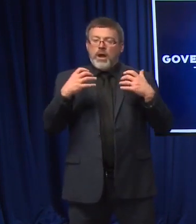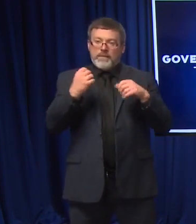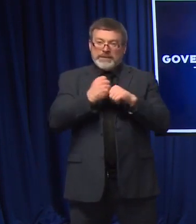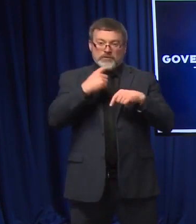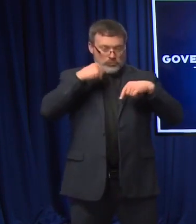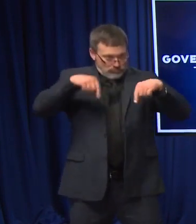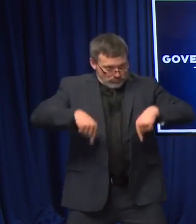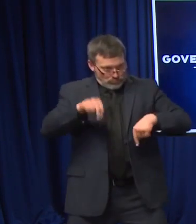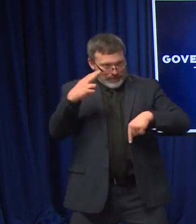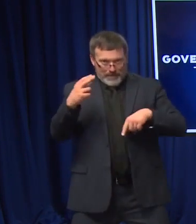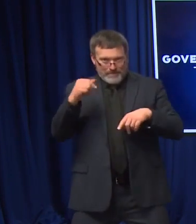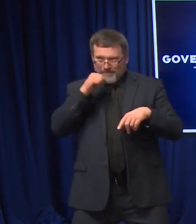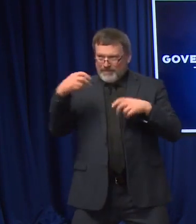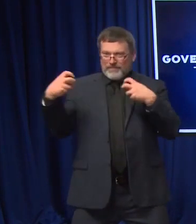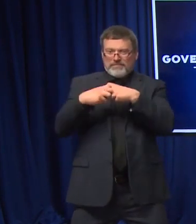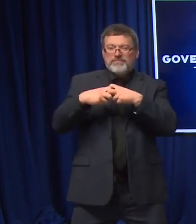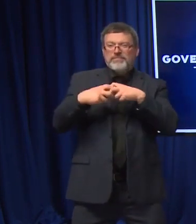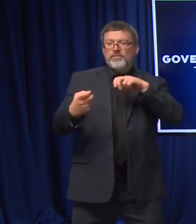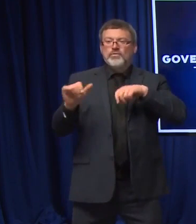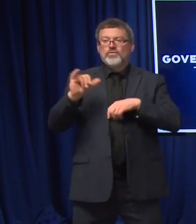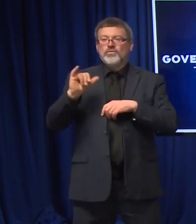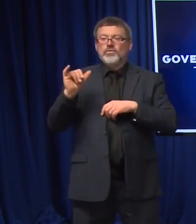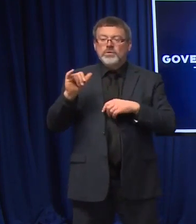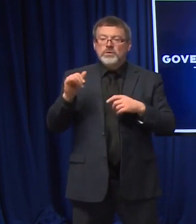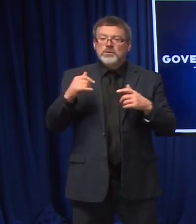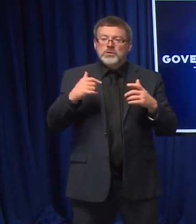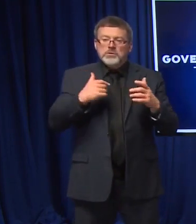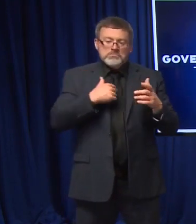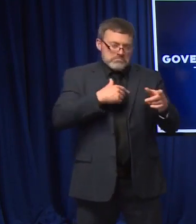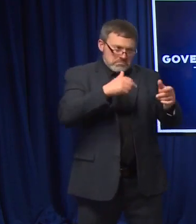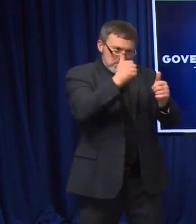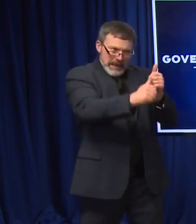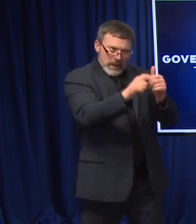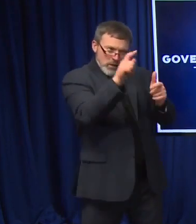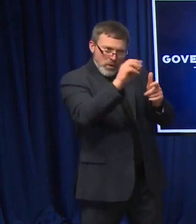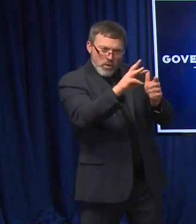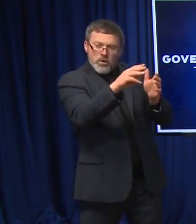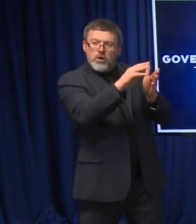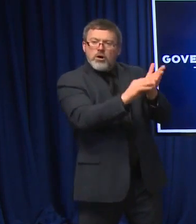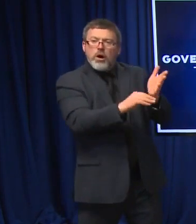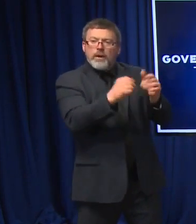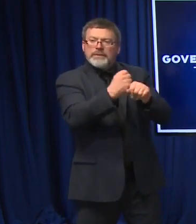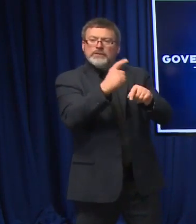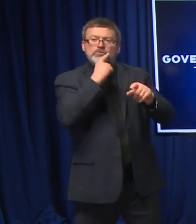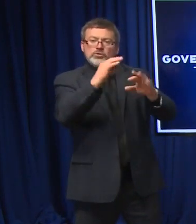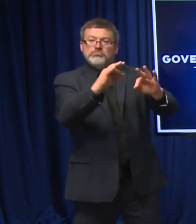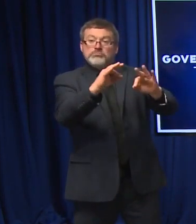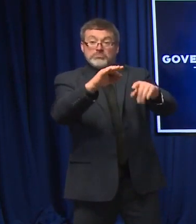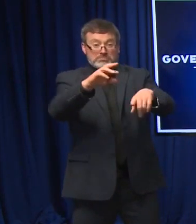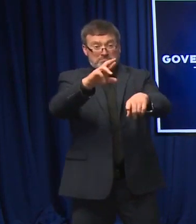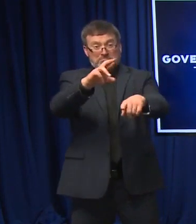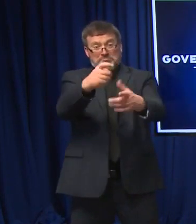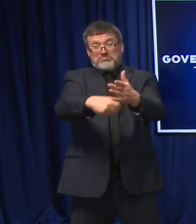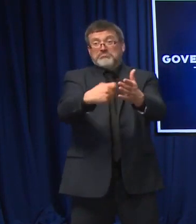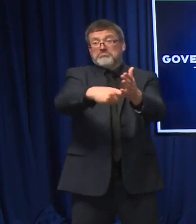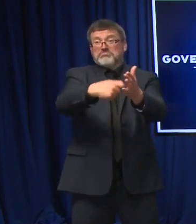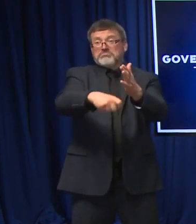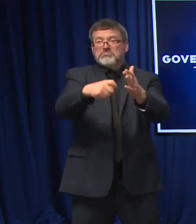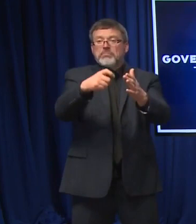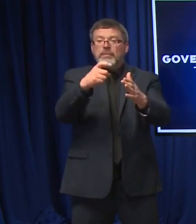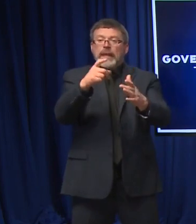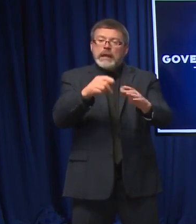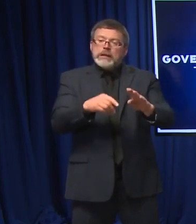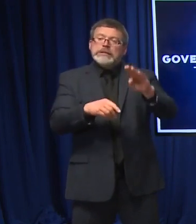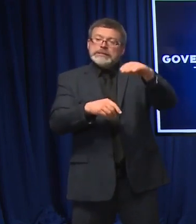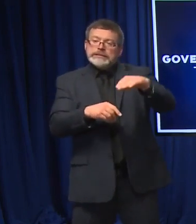that type of extreme, and we've passed some laws to prevent that here, but rates are real. Inflation is real. Cost issues are real,